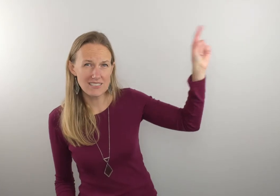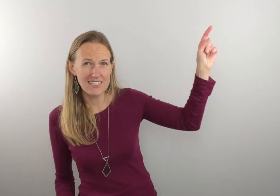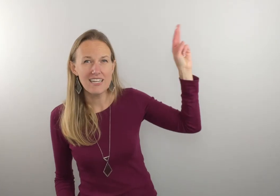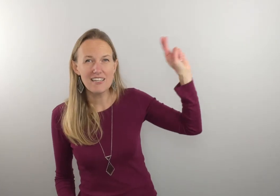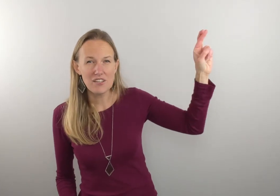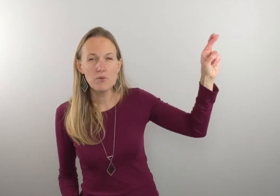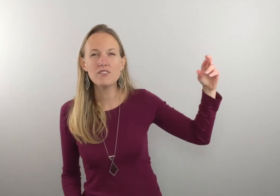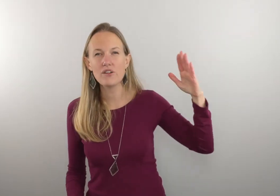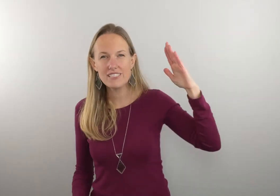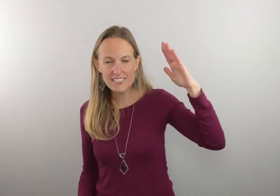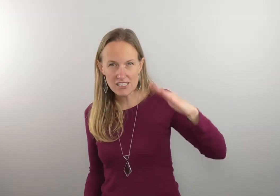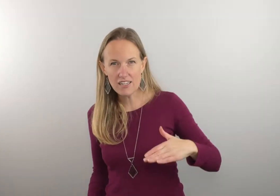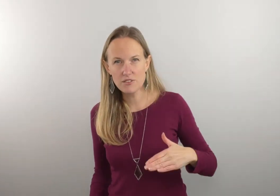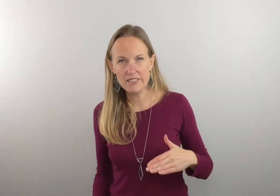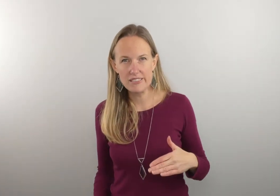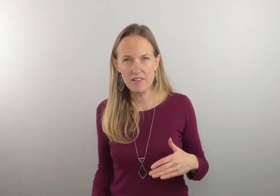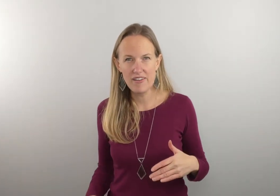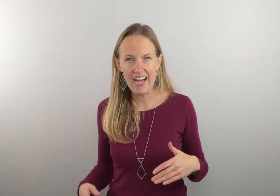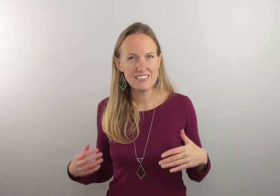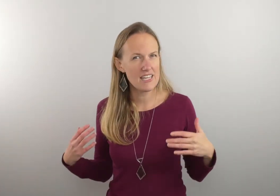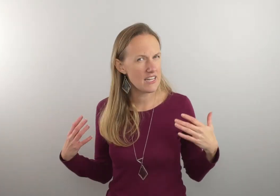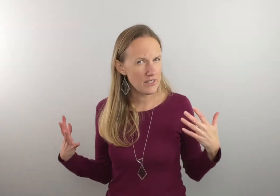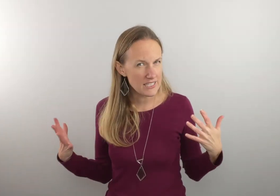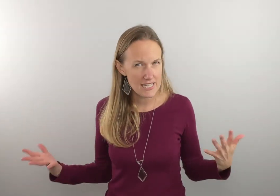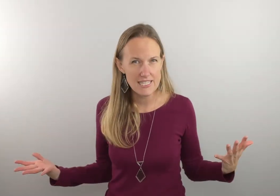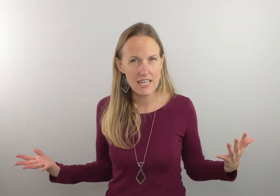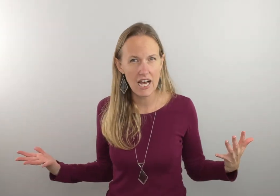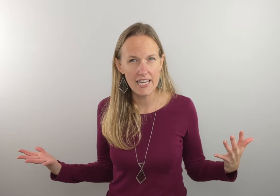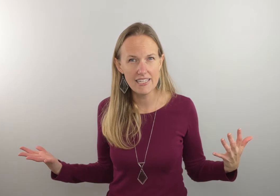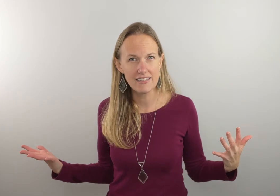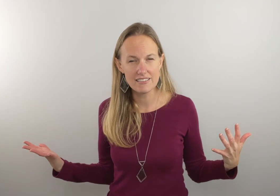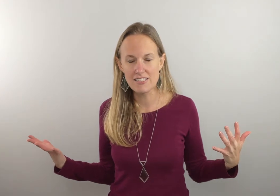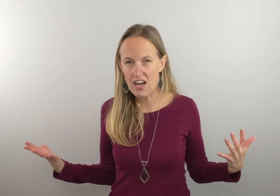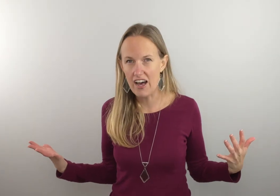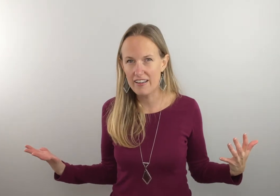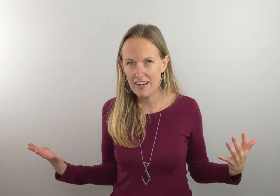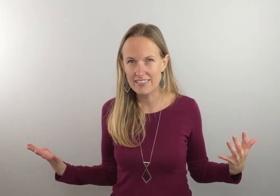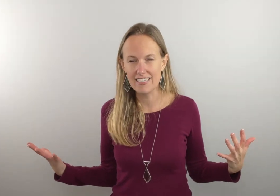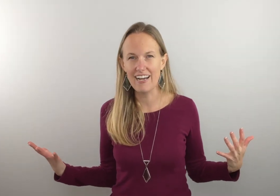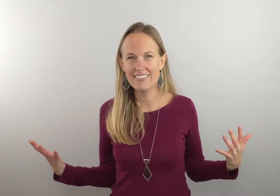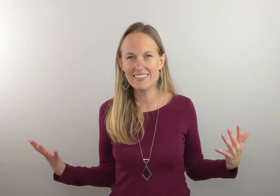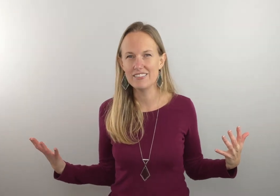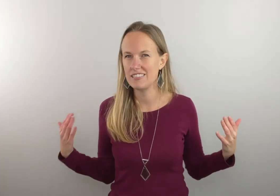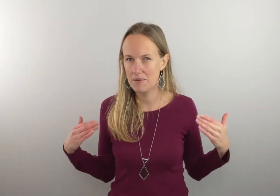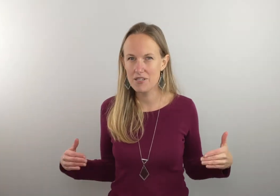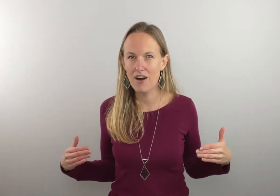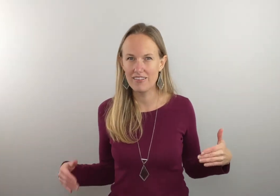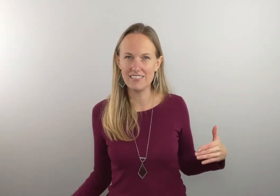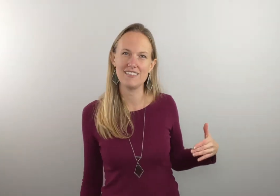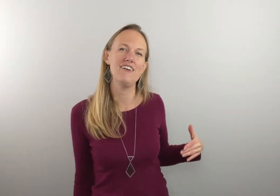it you will notice this song is relatively fast and then you get to this line and there's not a lot of signs so it seems oddly slow